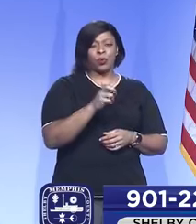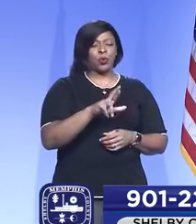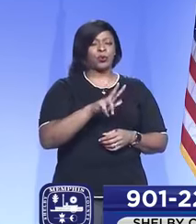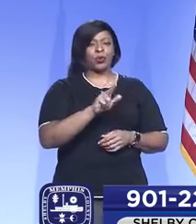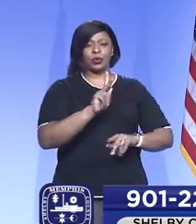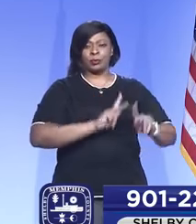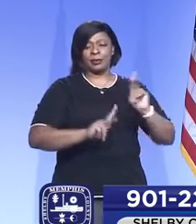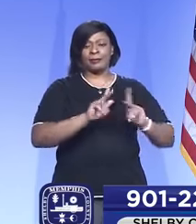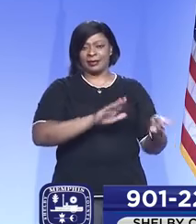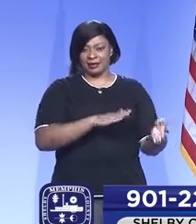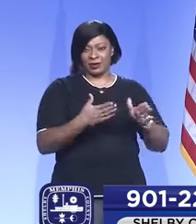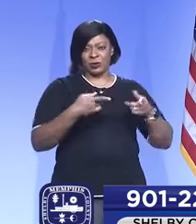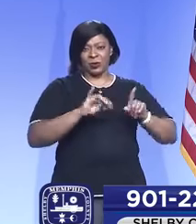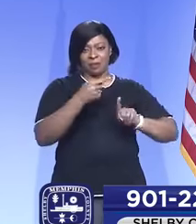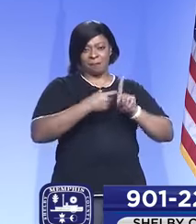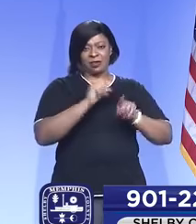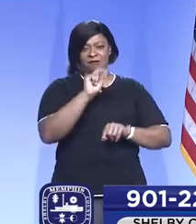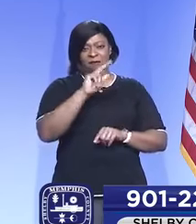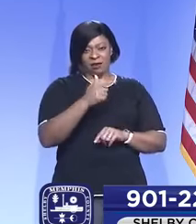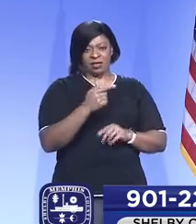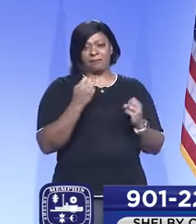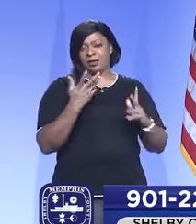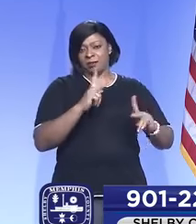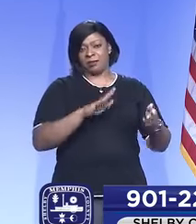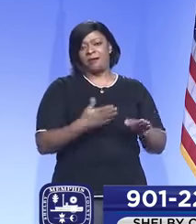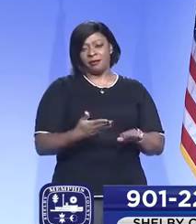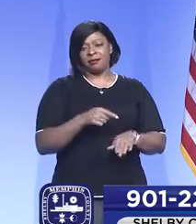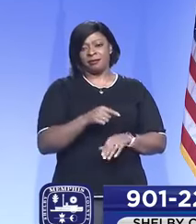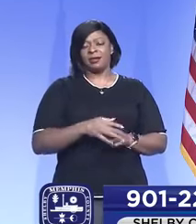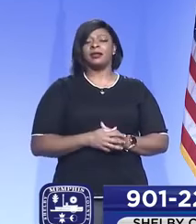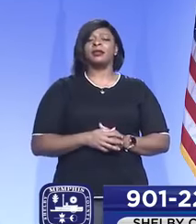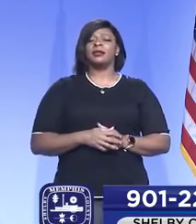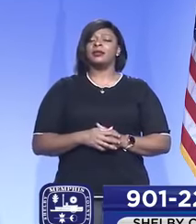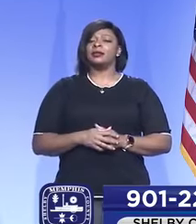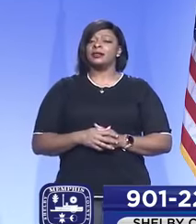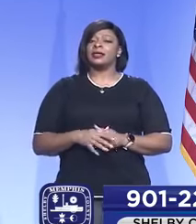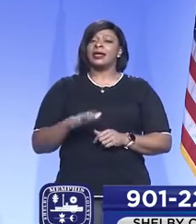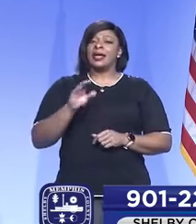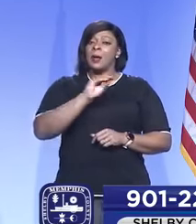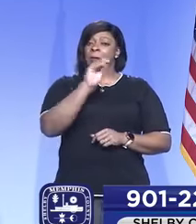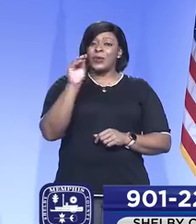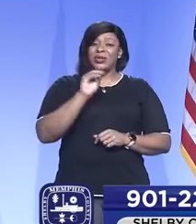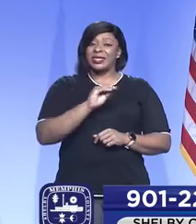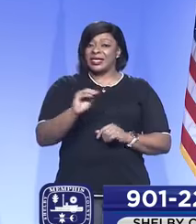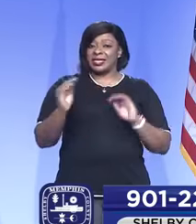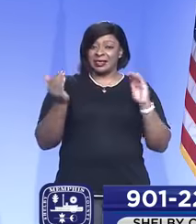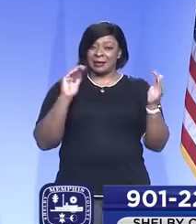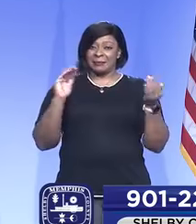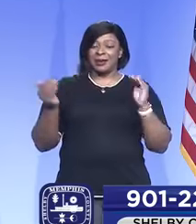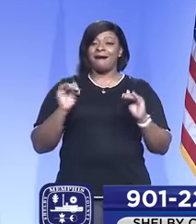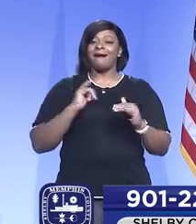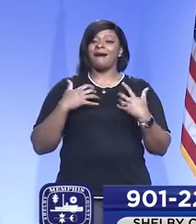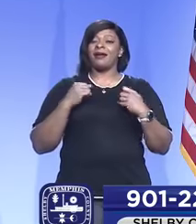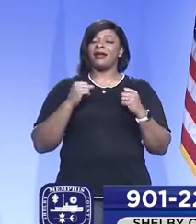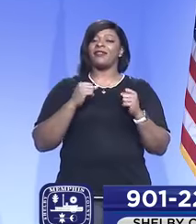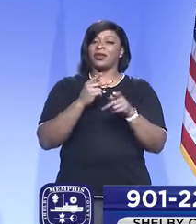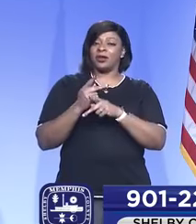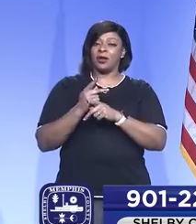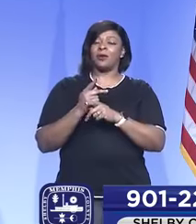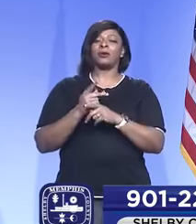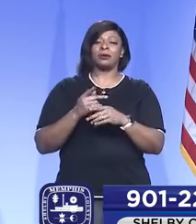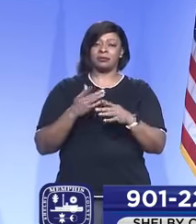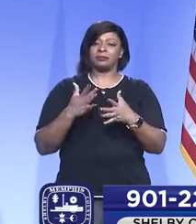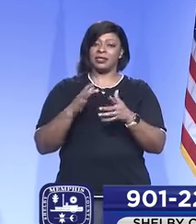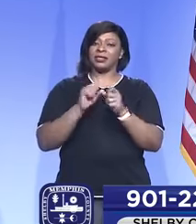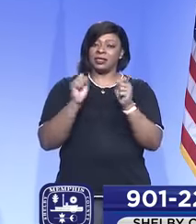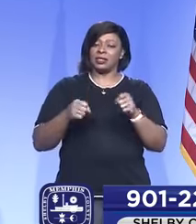32 people died during the month of August, but on a percentage basis, our healthcare system has improved in